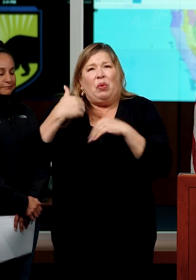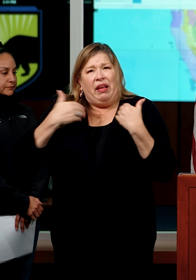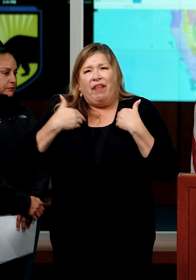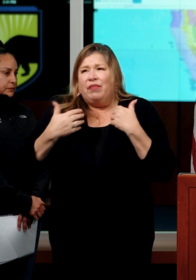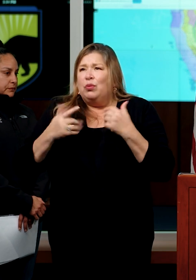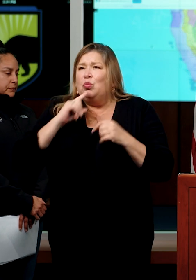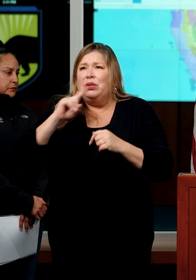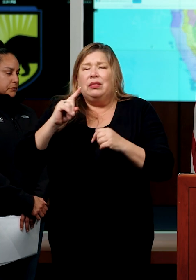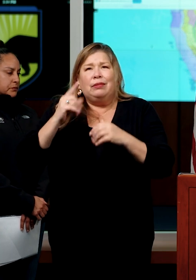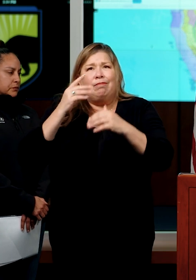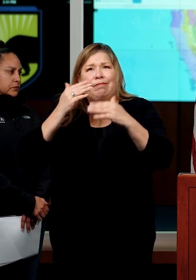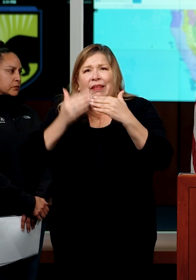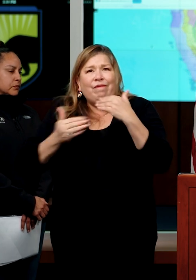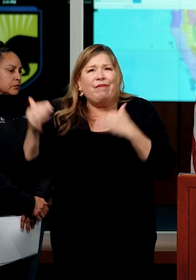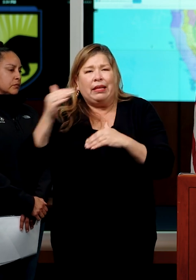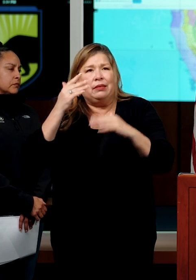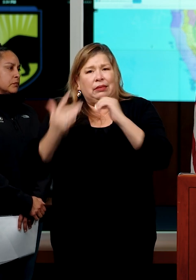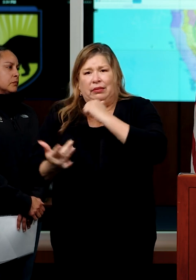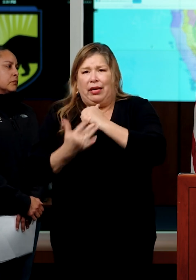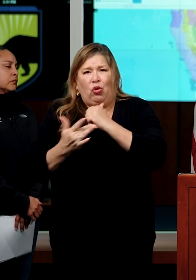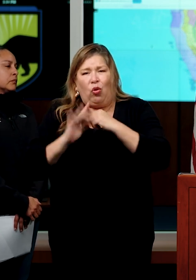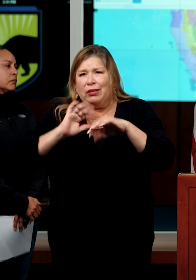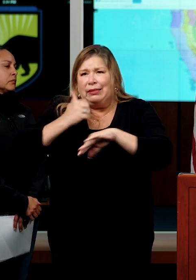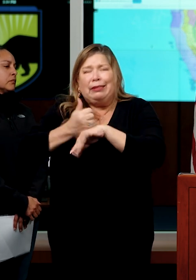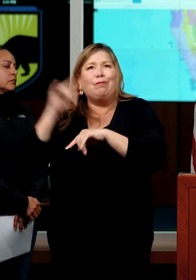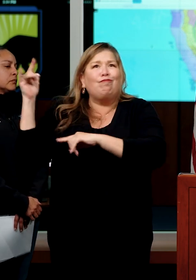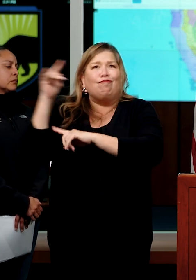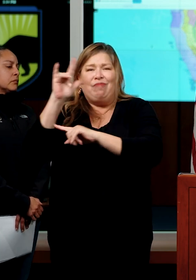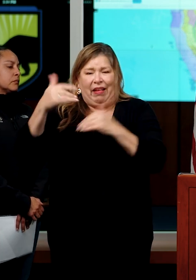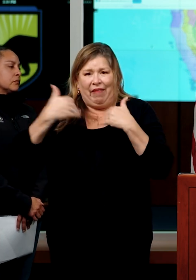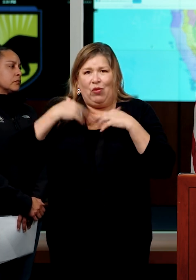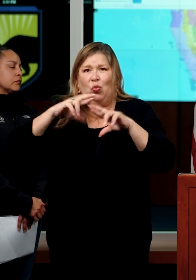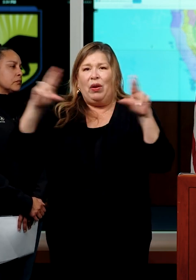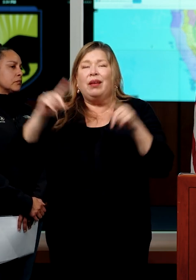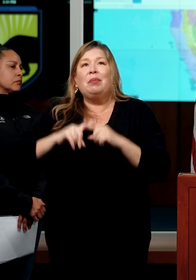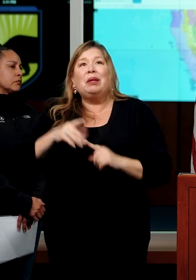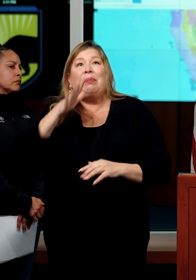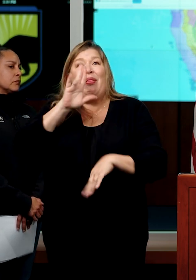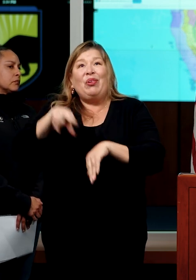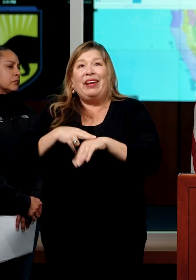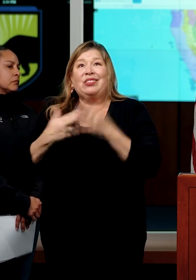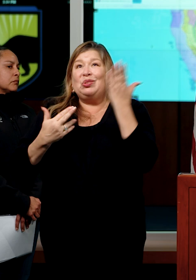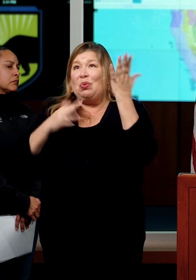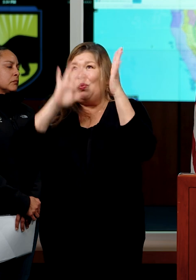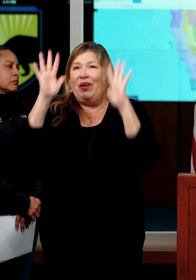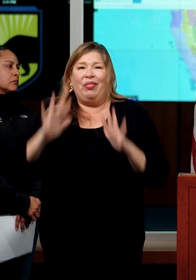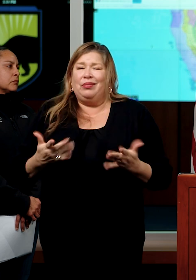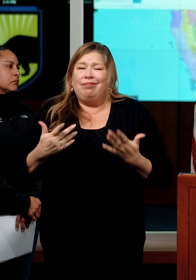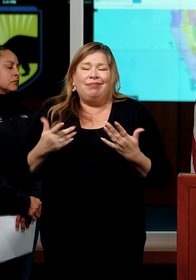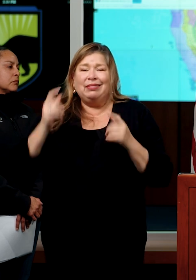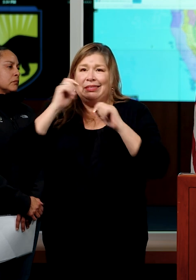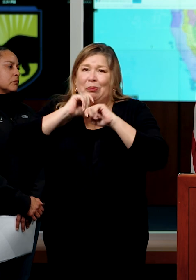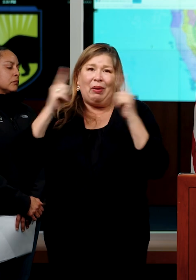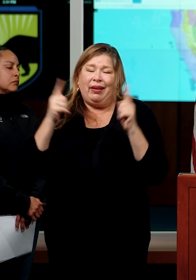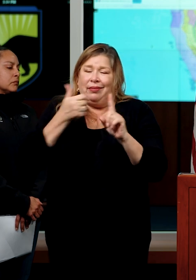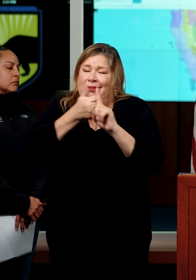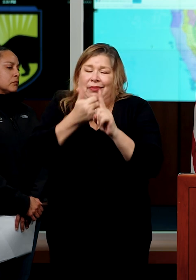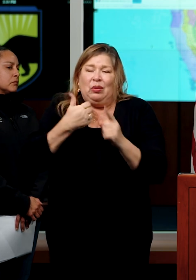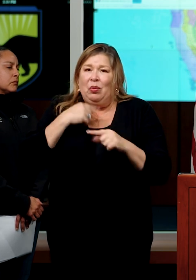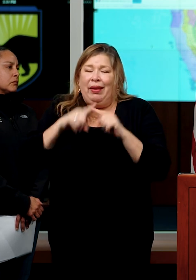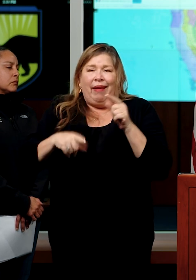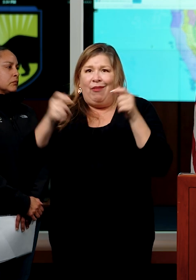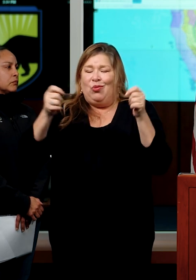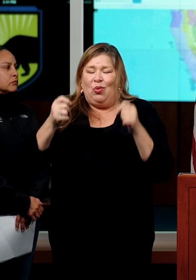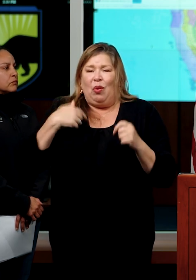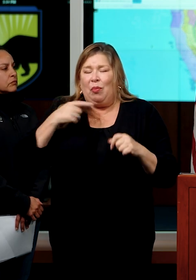to predict the threats we now face, Mother Nature is full of surprises. So it's clear that we have to be ready. So I'll